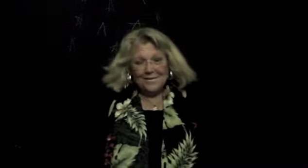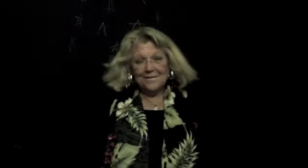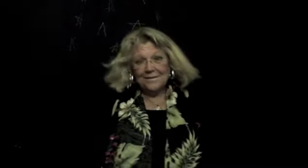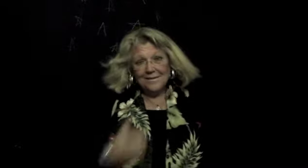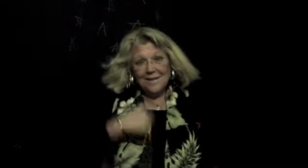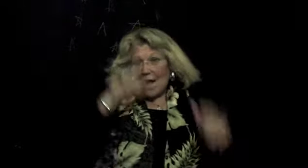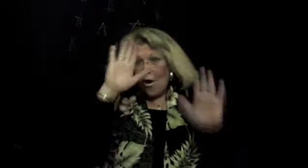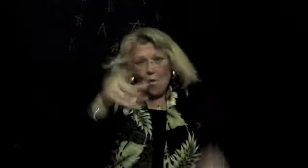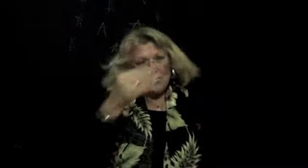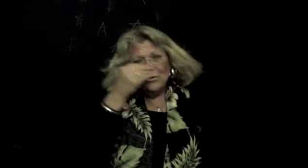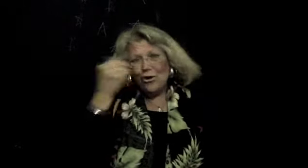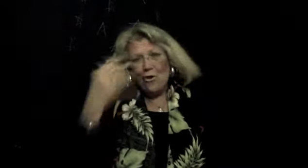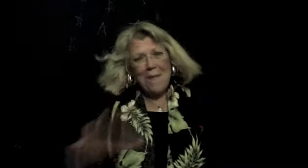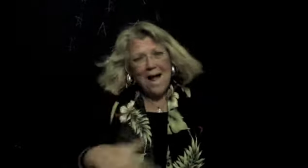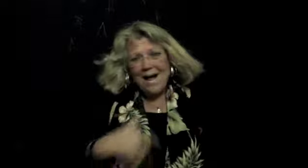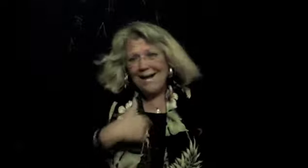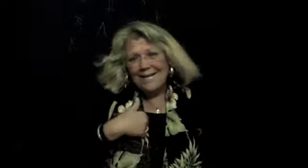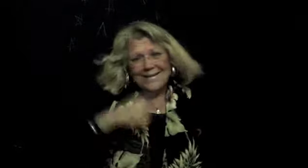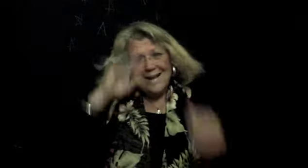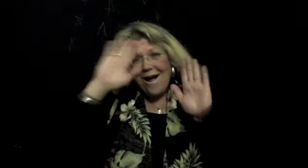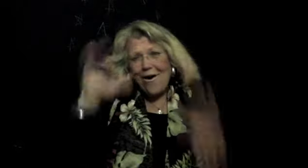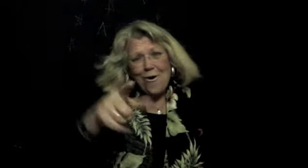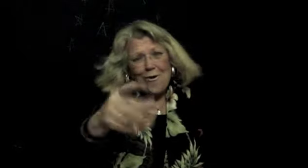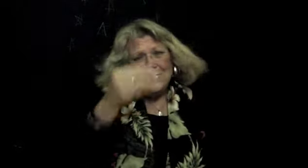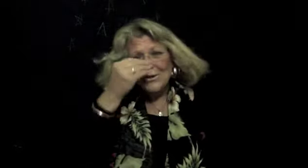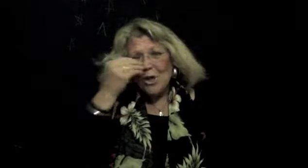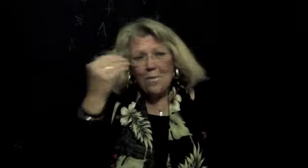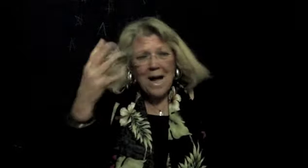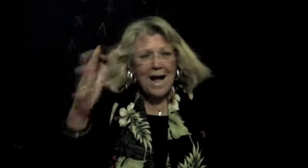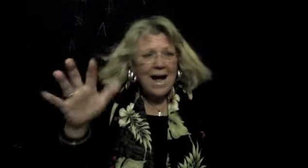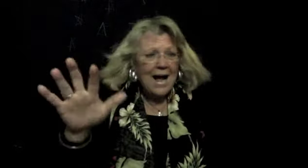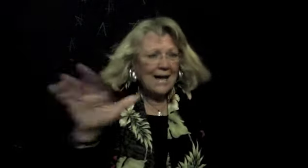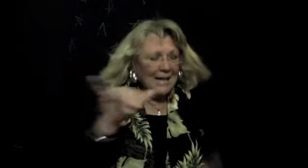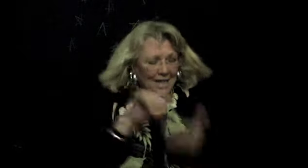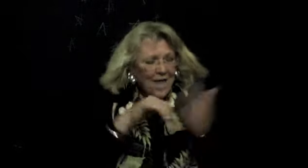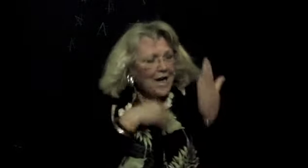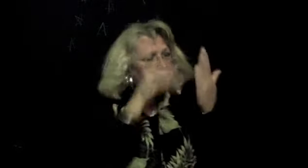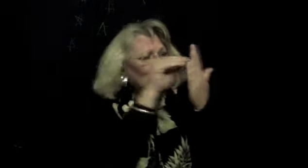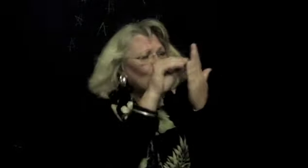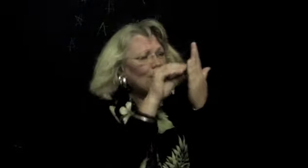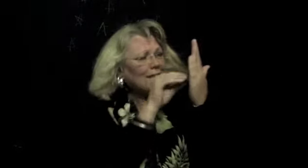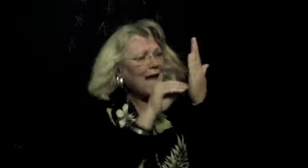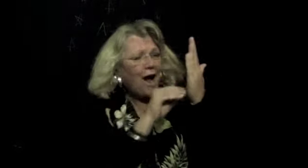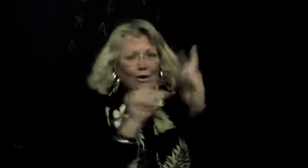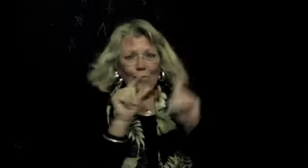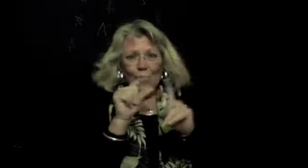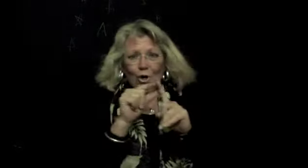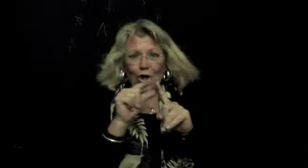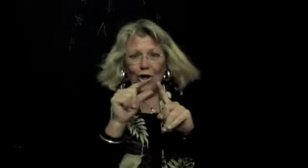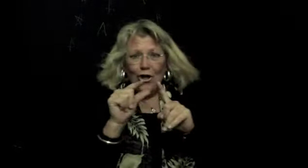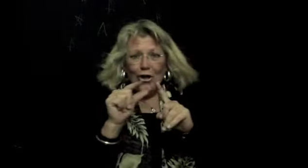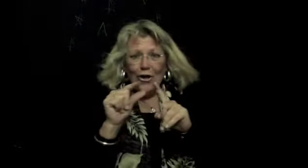I hope you don't mind I hope you don't mind What I put down in the woods